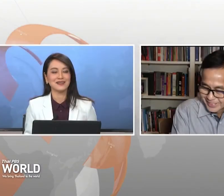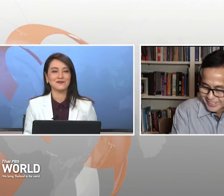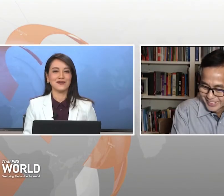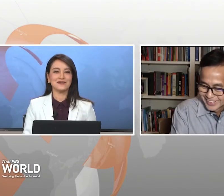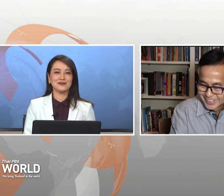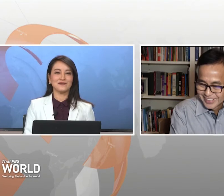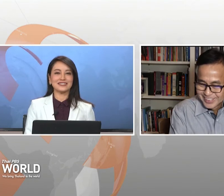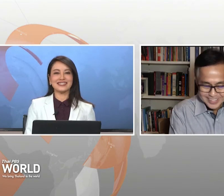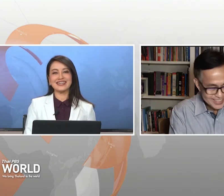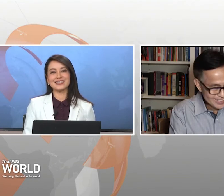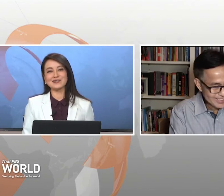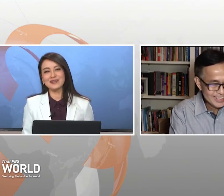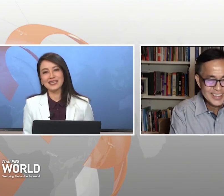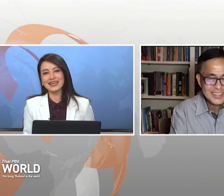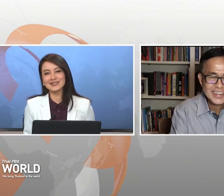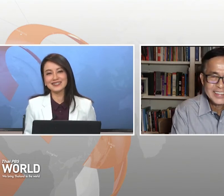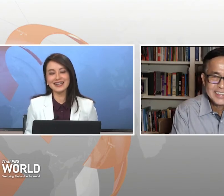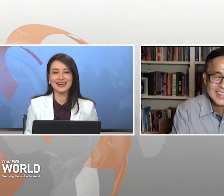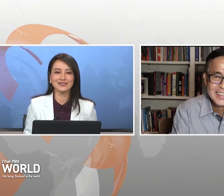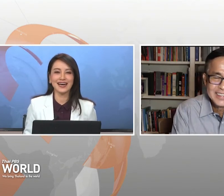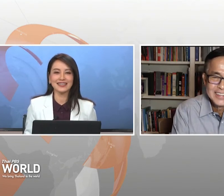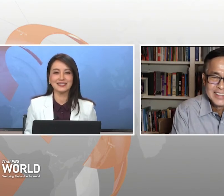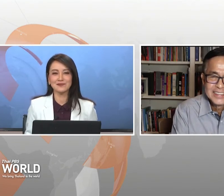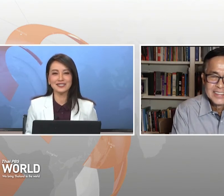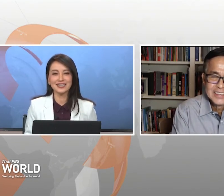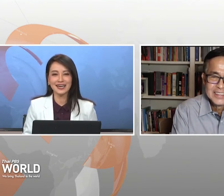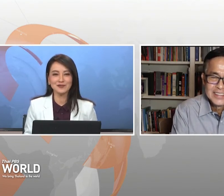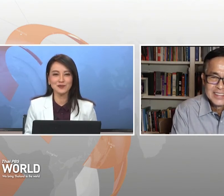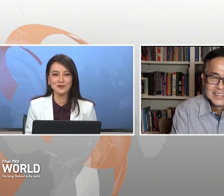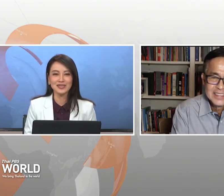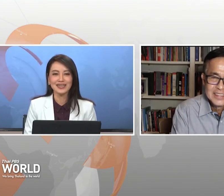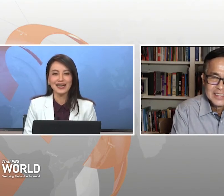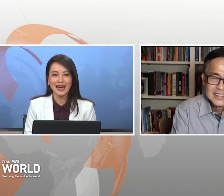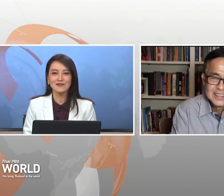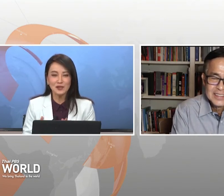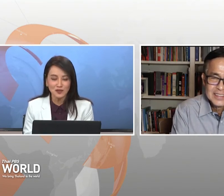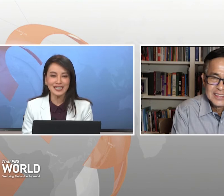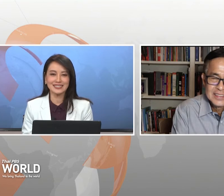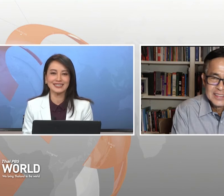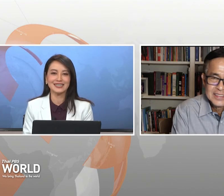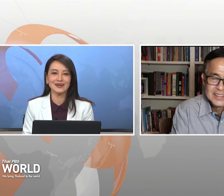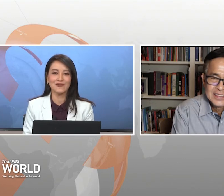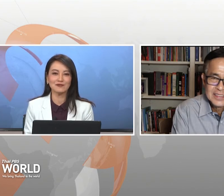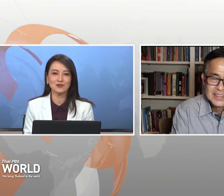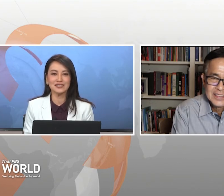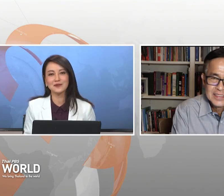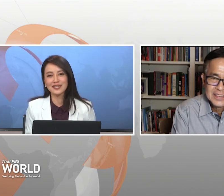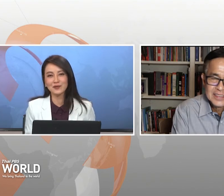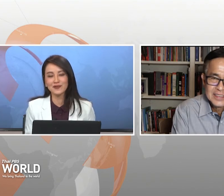Very fascinating to see how sign interpreters have a new set of how to interpret COVID